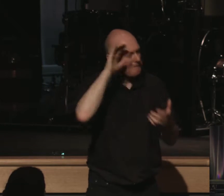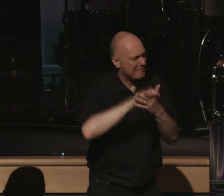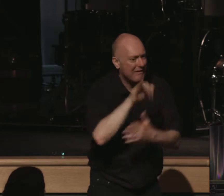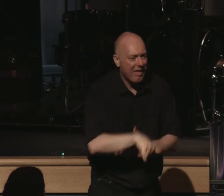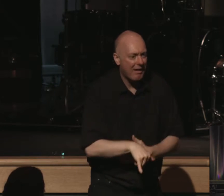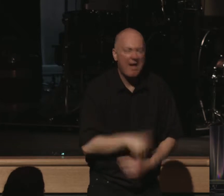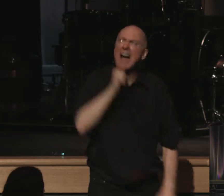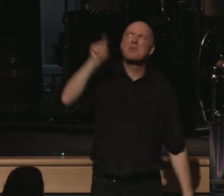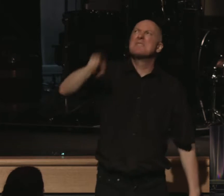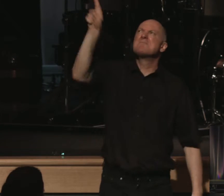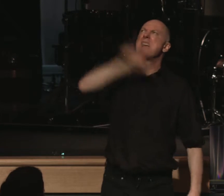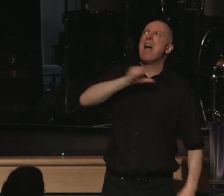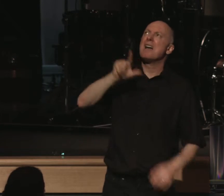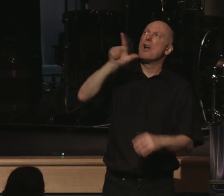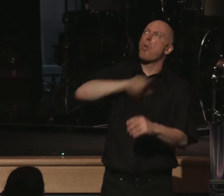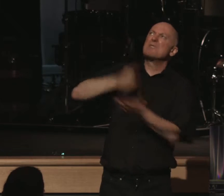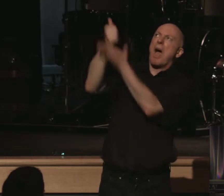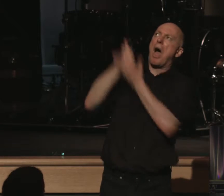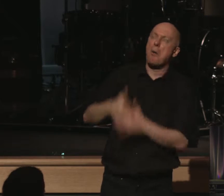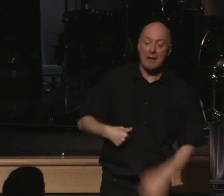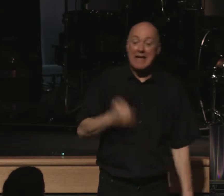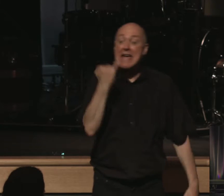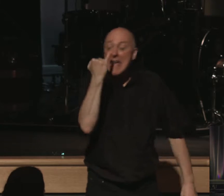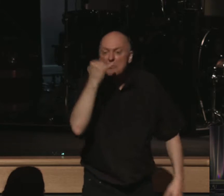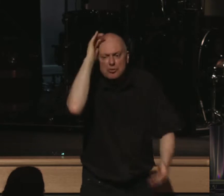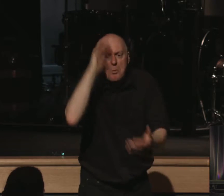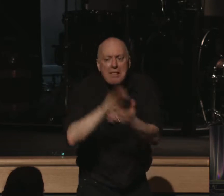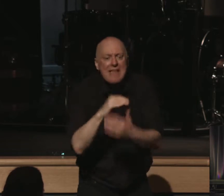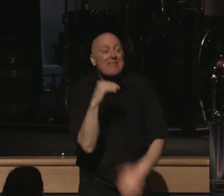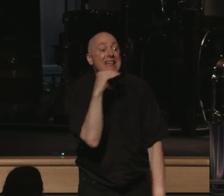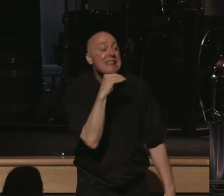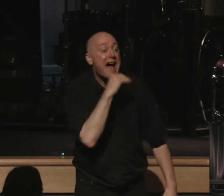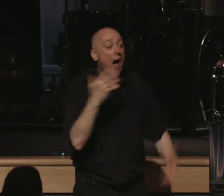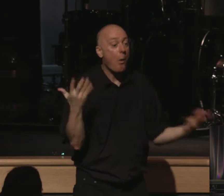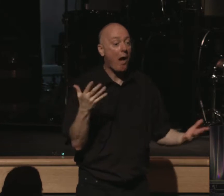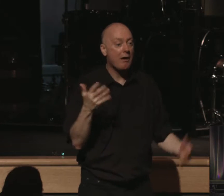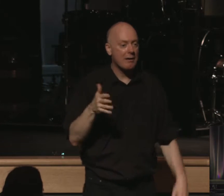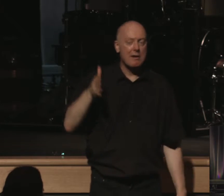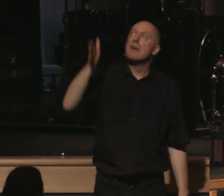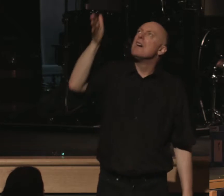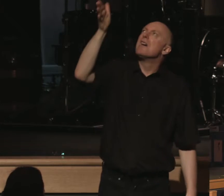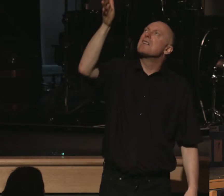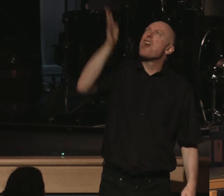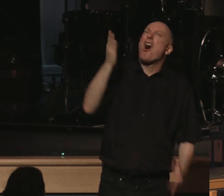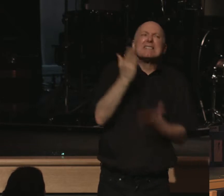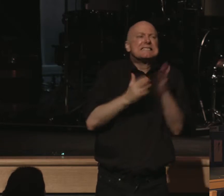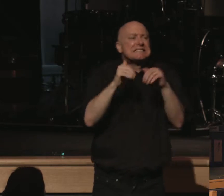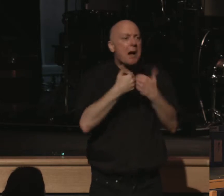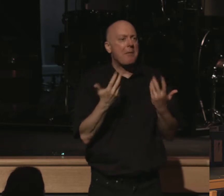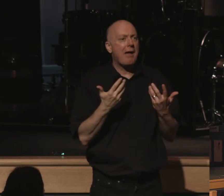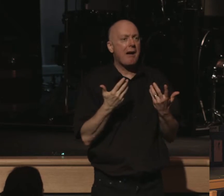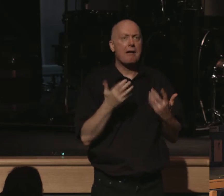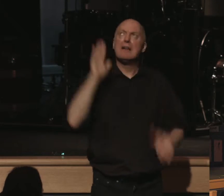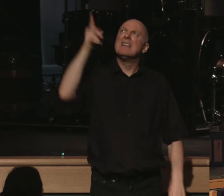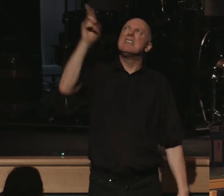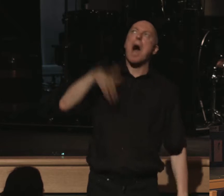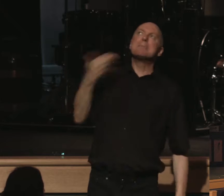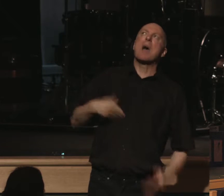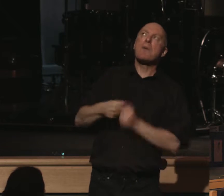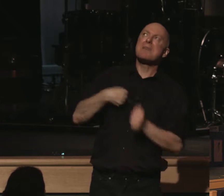I don't need the Lord's help. Immaturity believes the lie that God is somehow upset at me or doesn't answer the